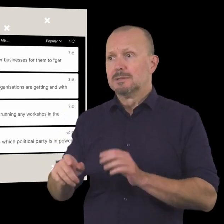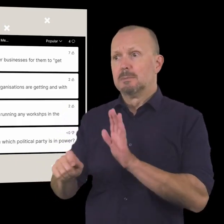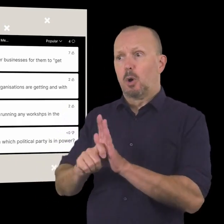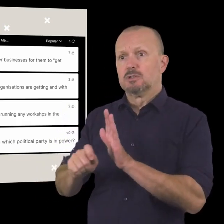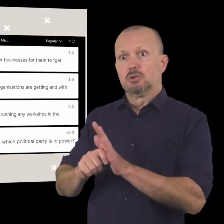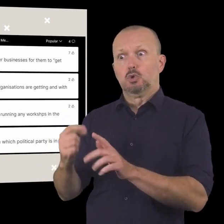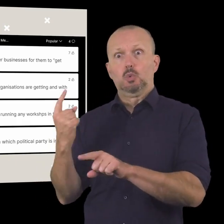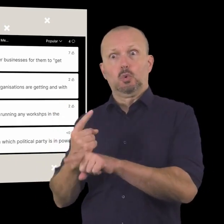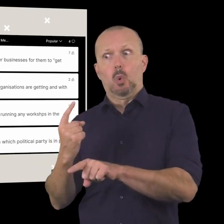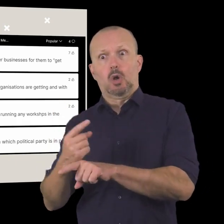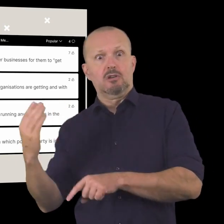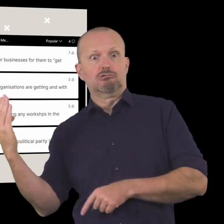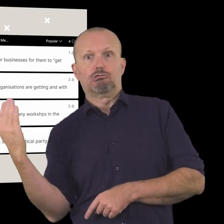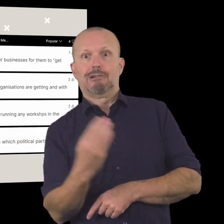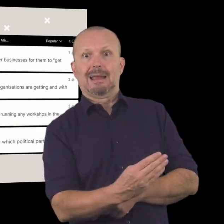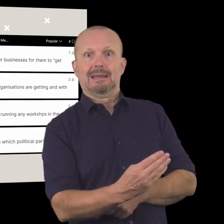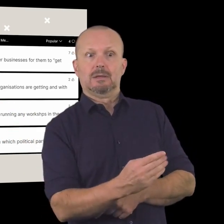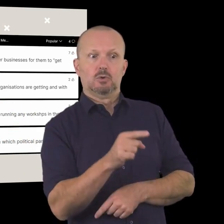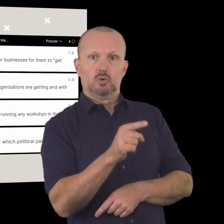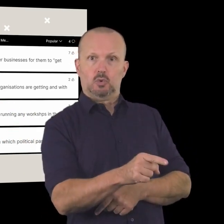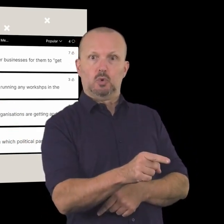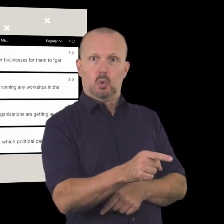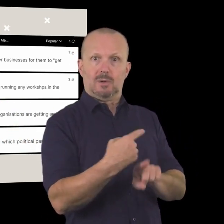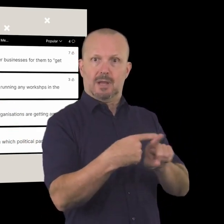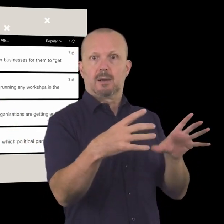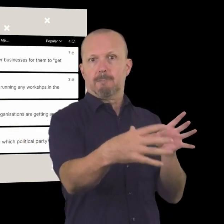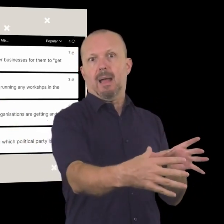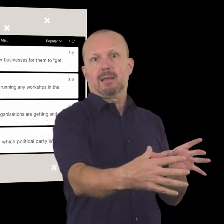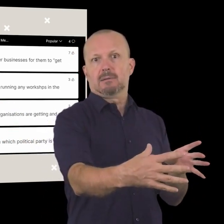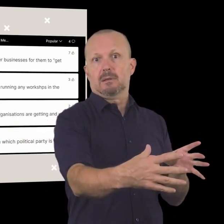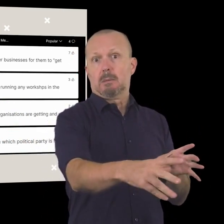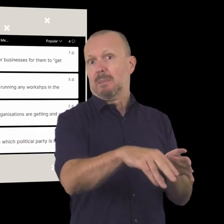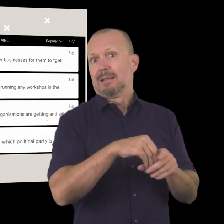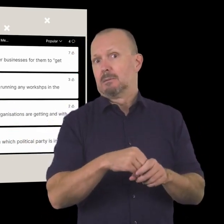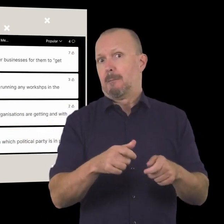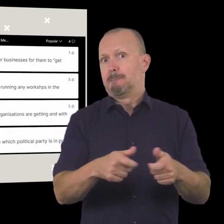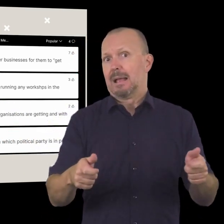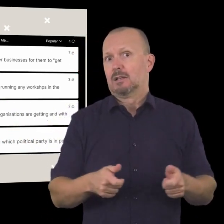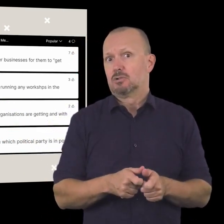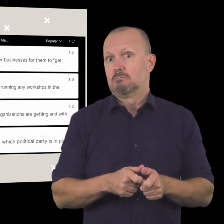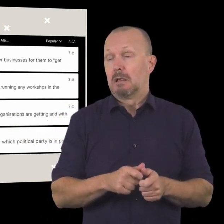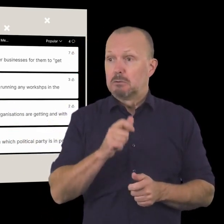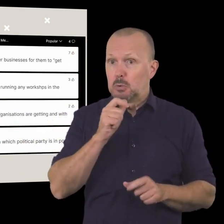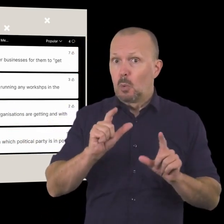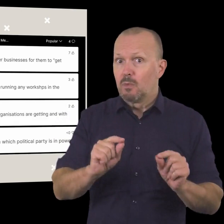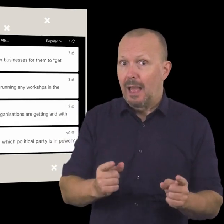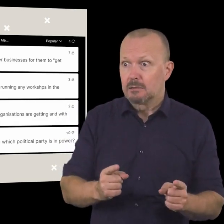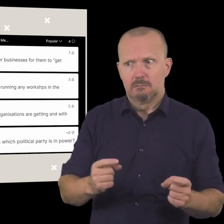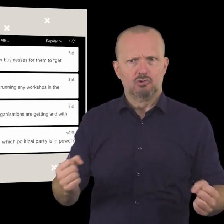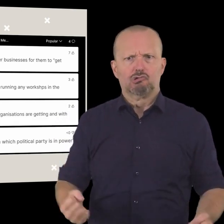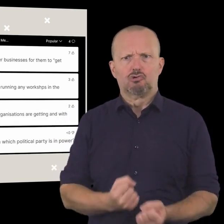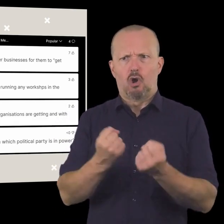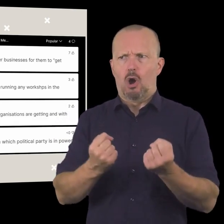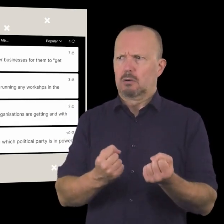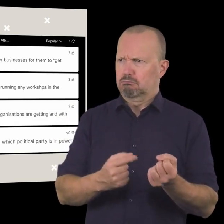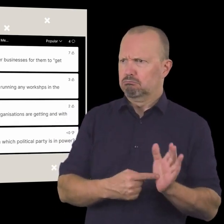enable sponsors to speak directly to your target market as part of a a package that you put together uh so where you can do that